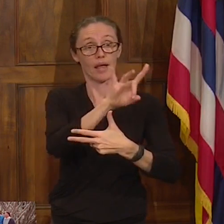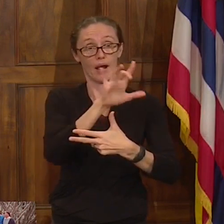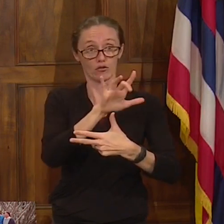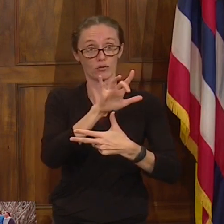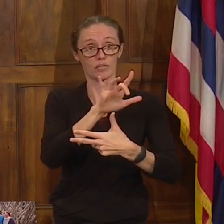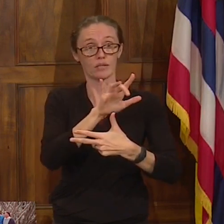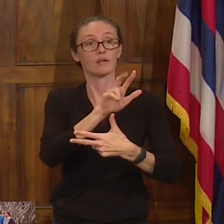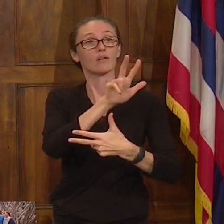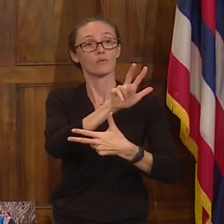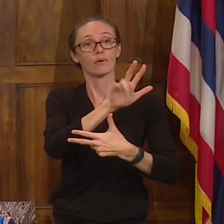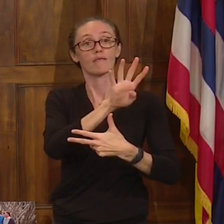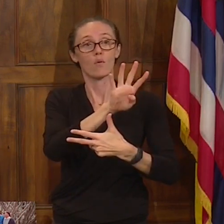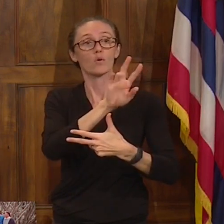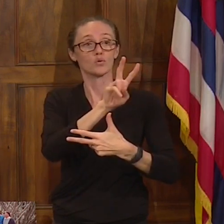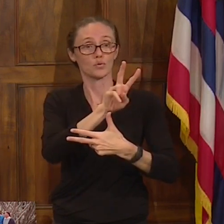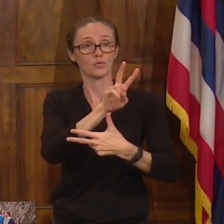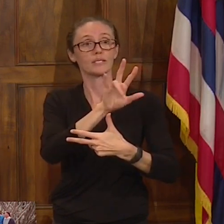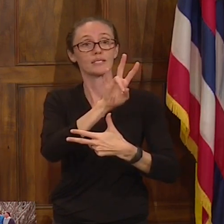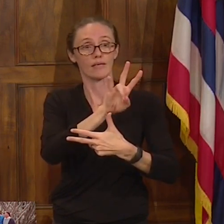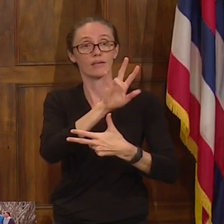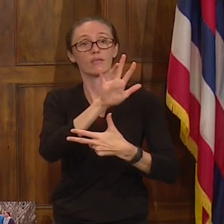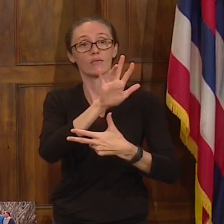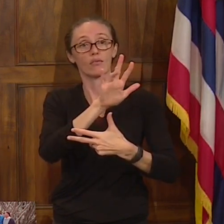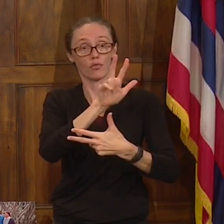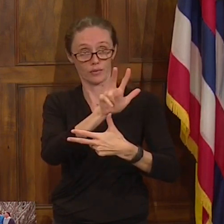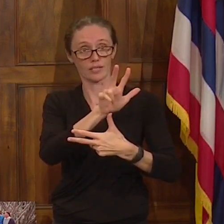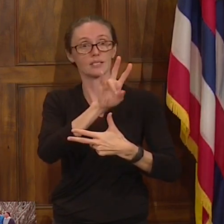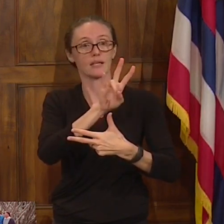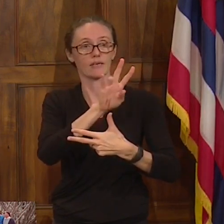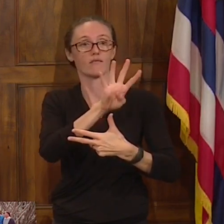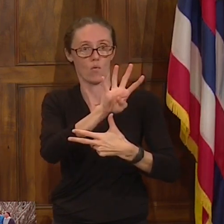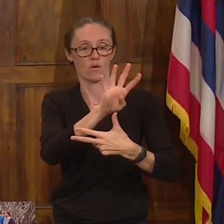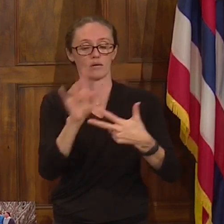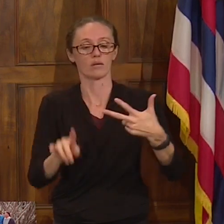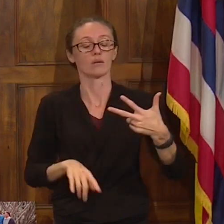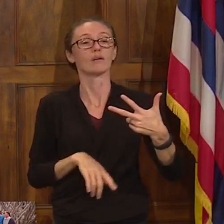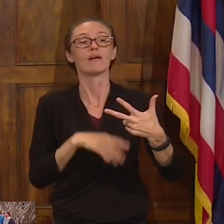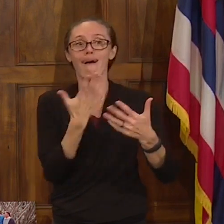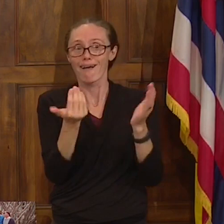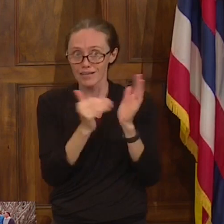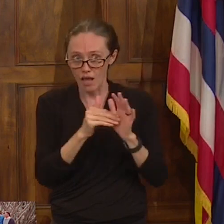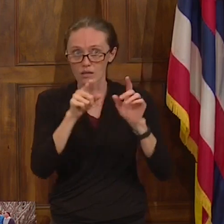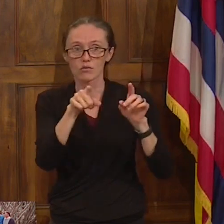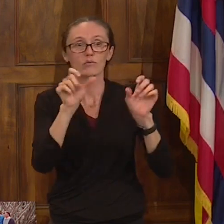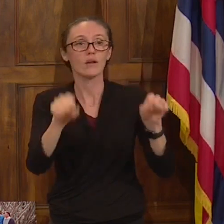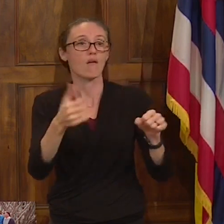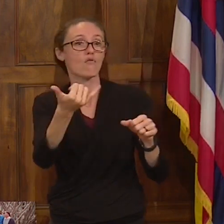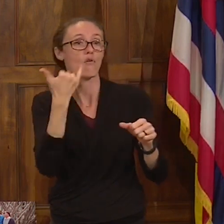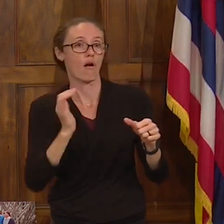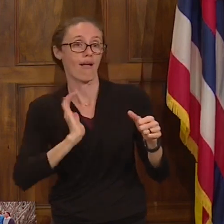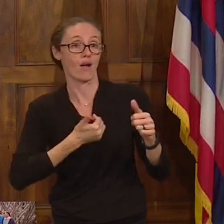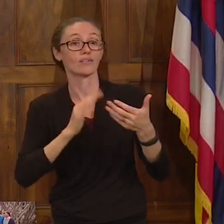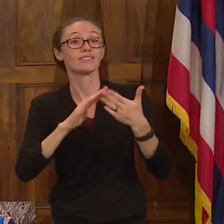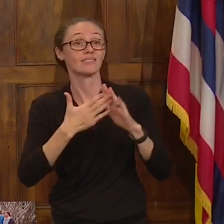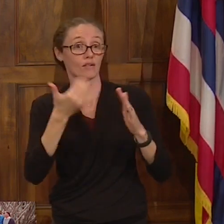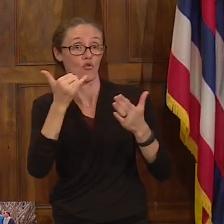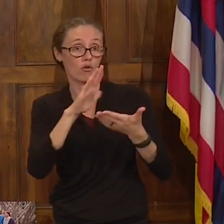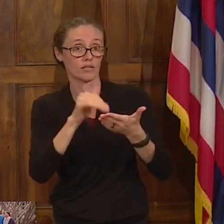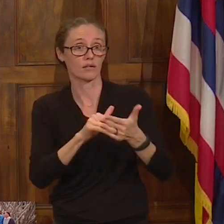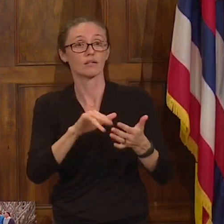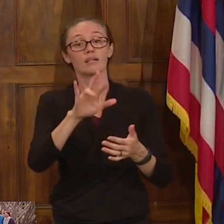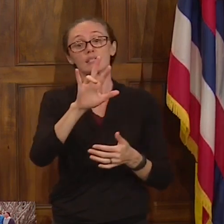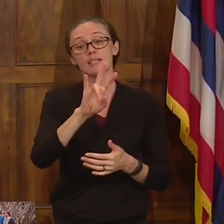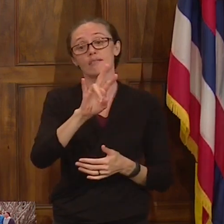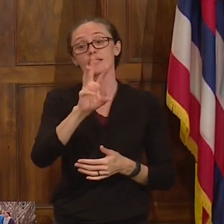800-342-7374. And again, you may call our city call center